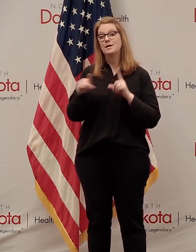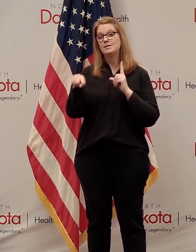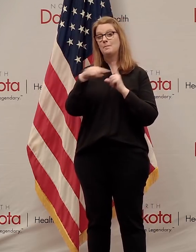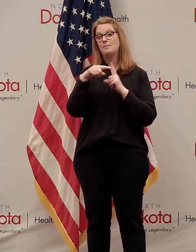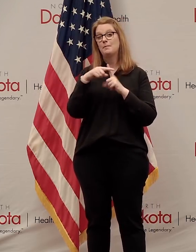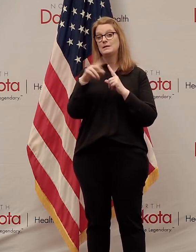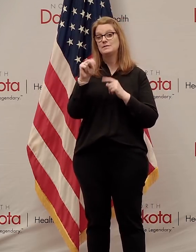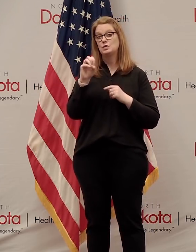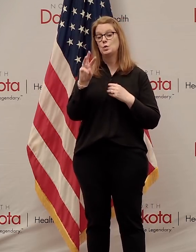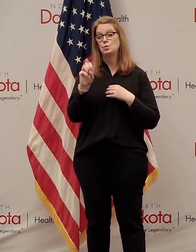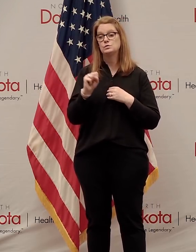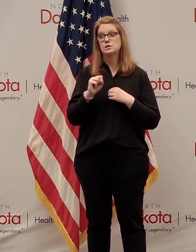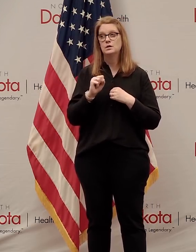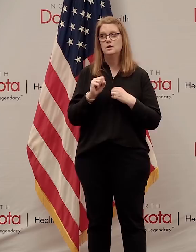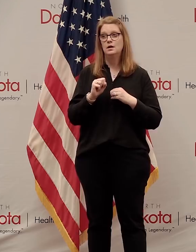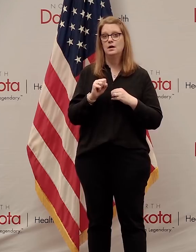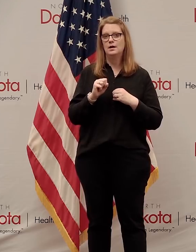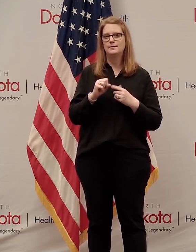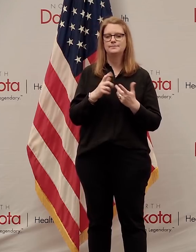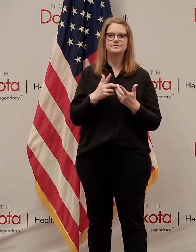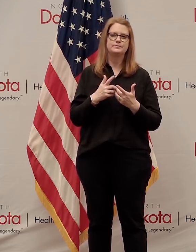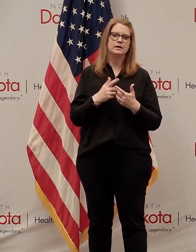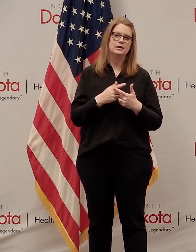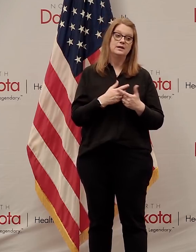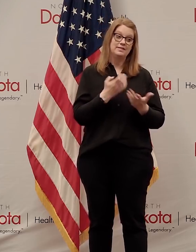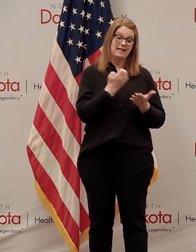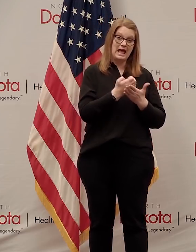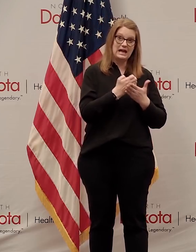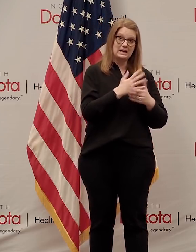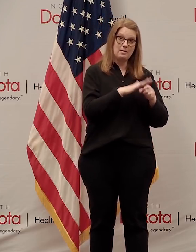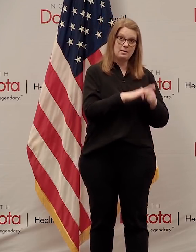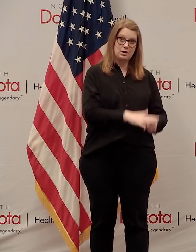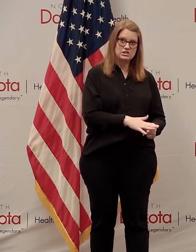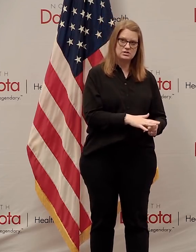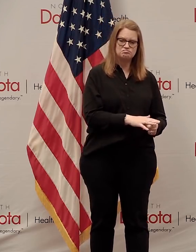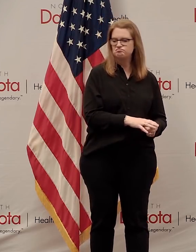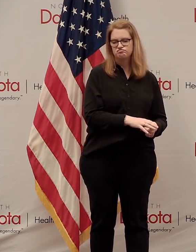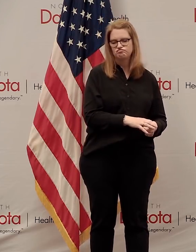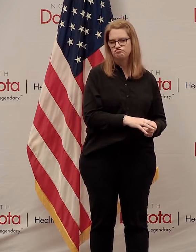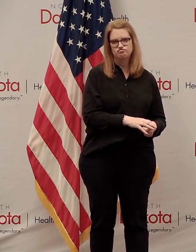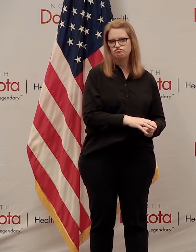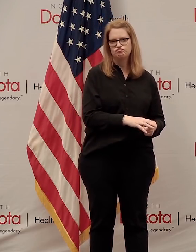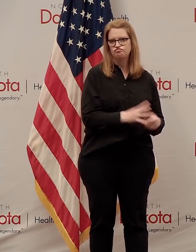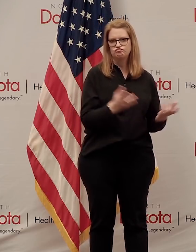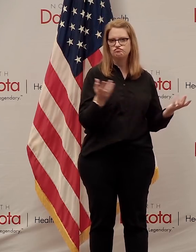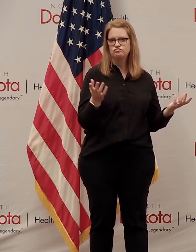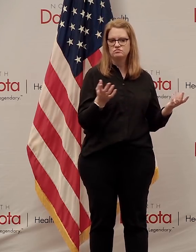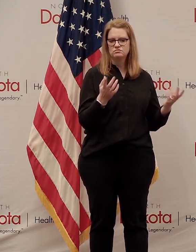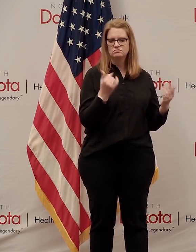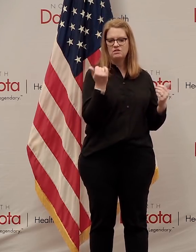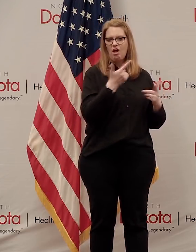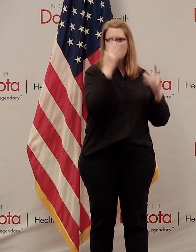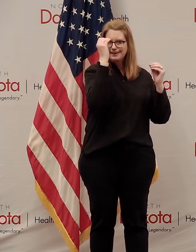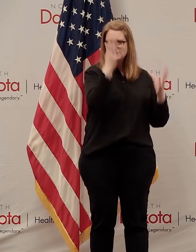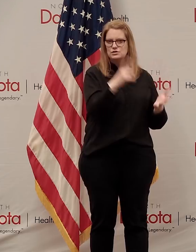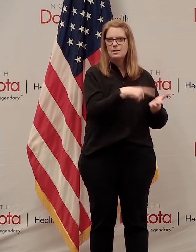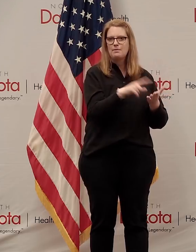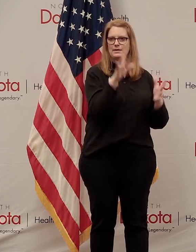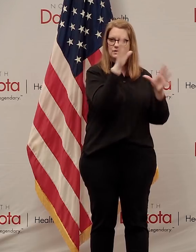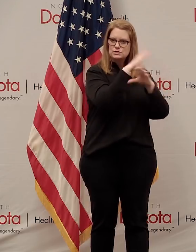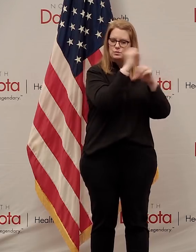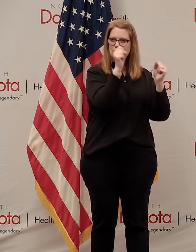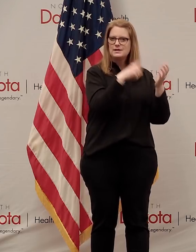that there is not the economic pressure as there were on bars, restaurants, personal care business, others, because all the teachers are getting paid. The